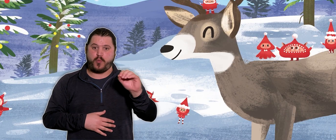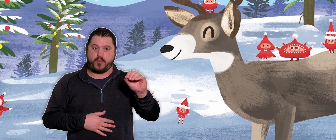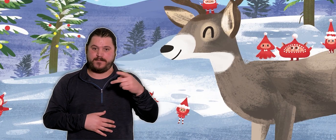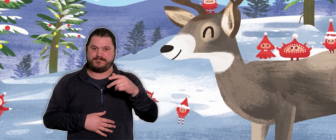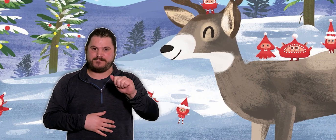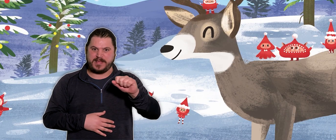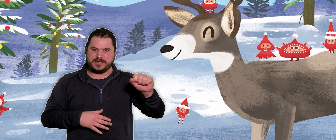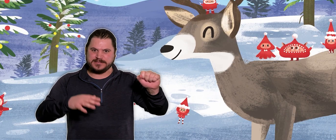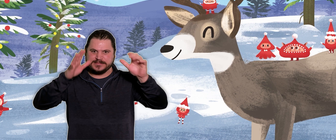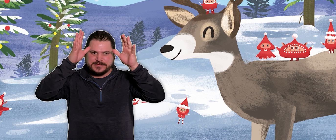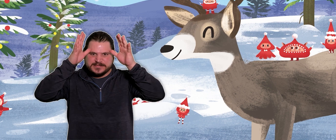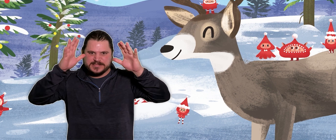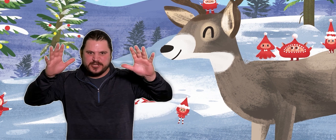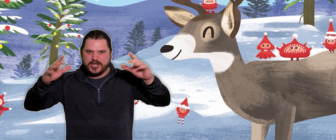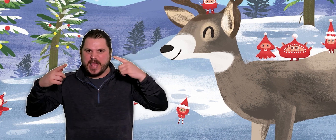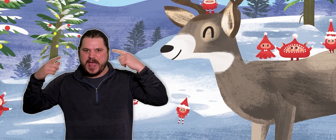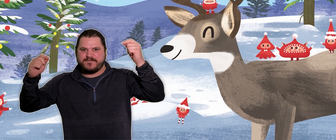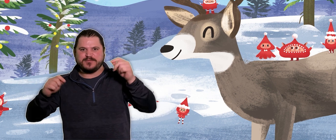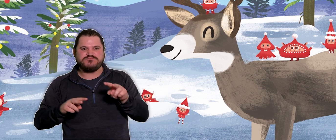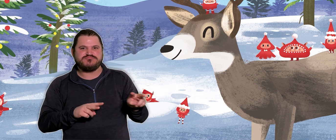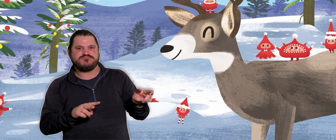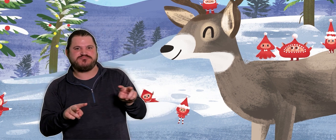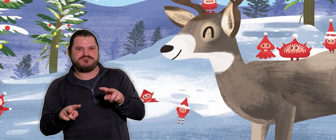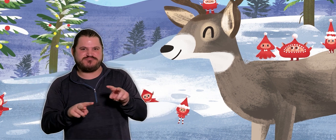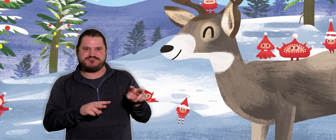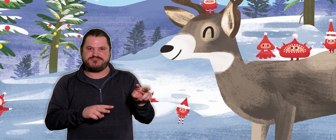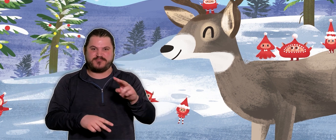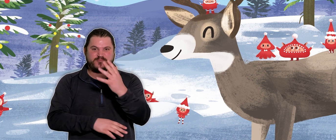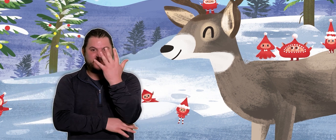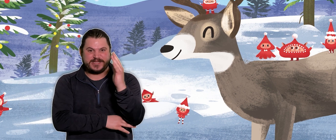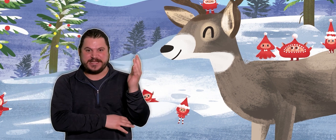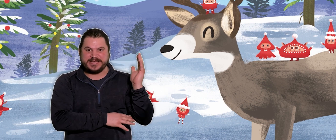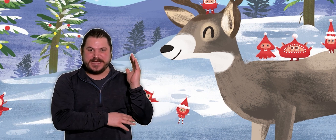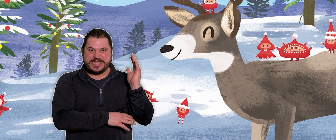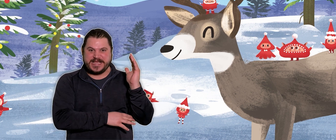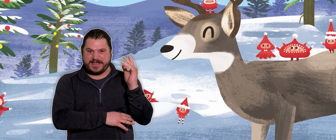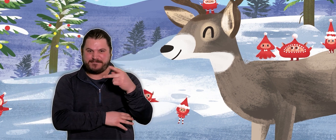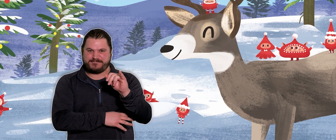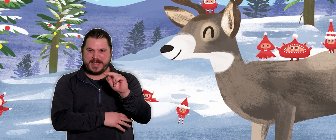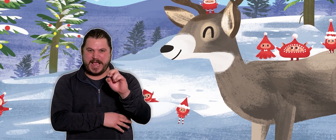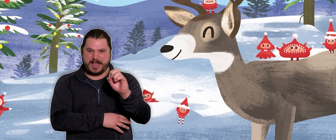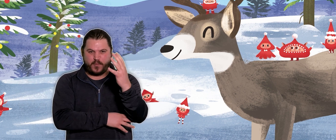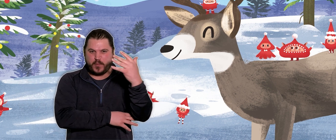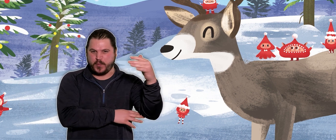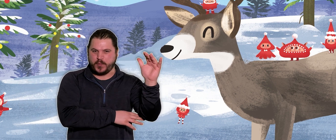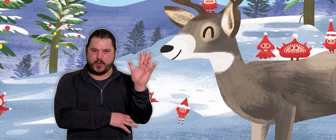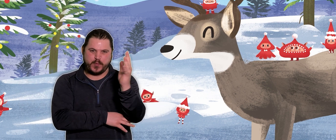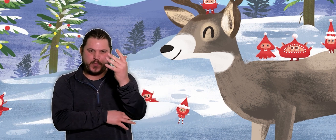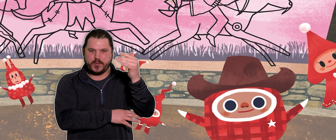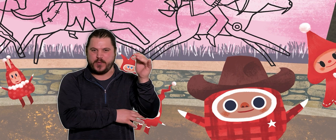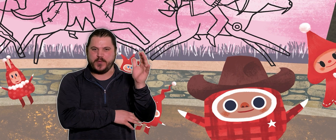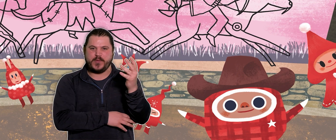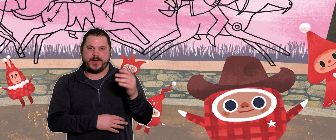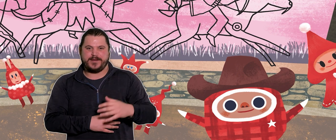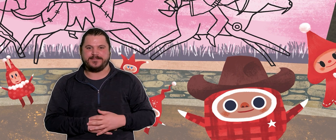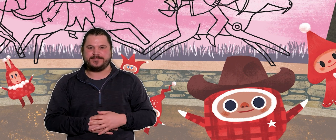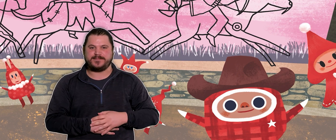elves admired the deer, while Ponderosa Pines swayed with holiday cheer. Battle of Little